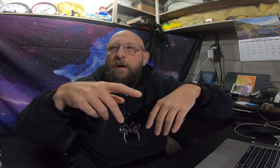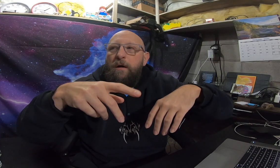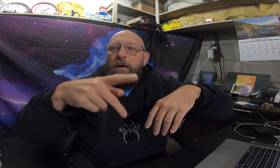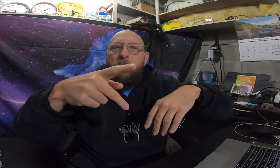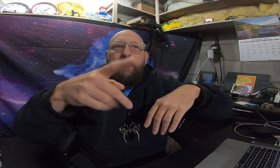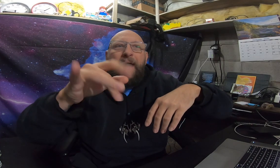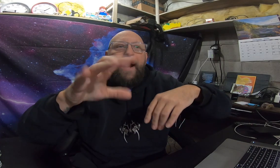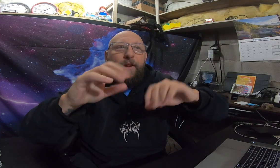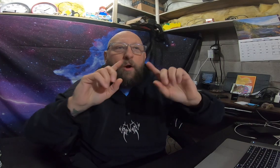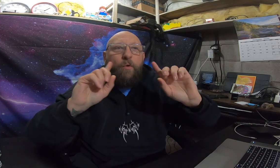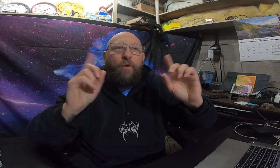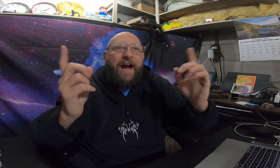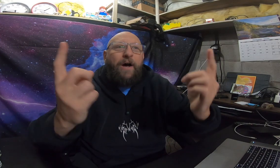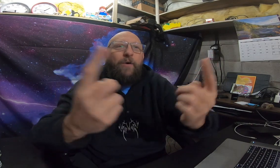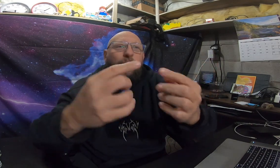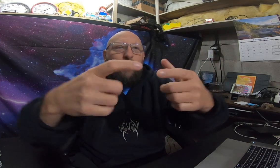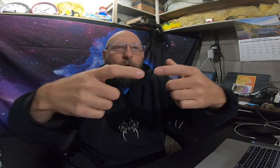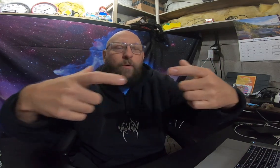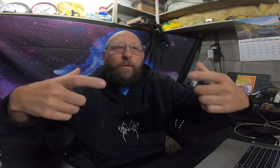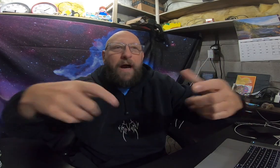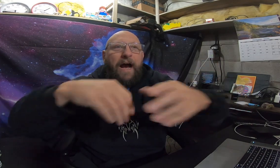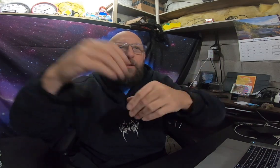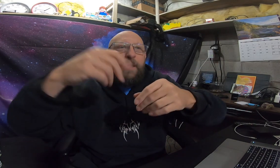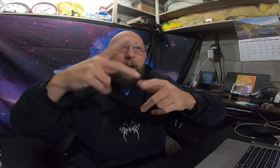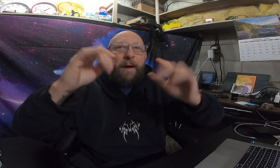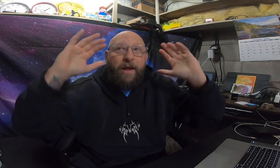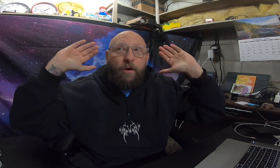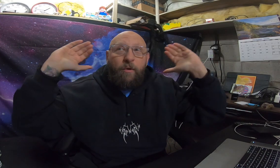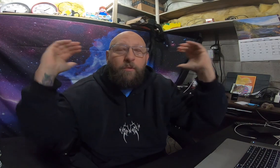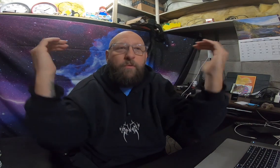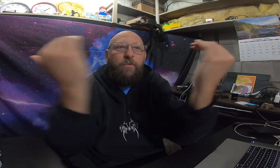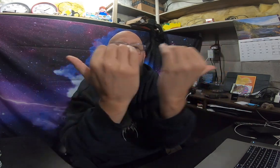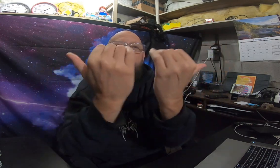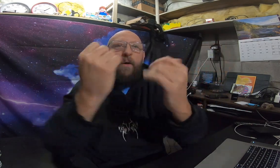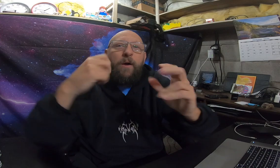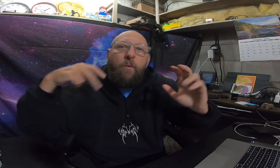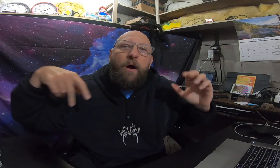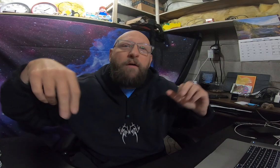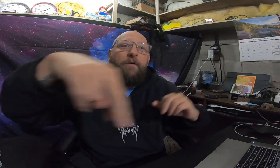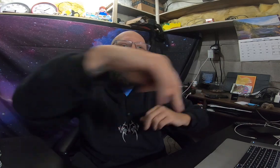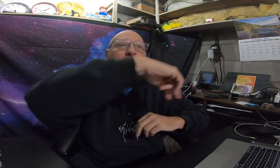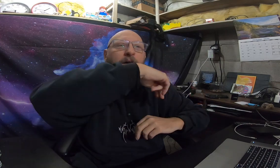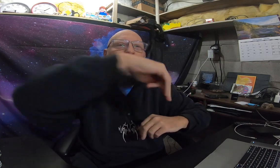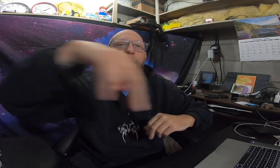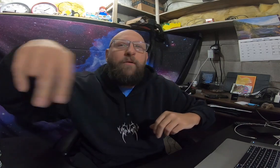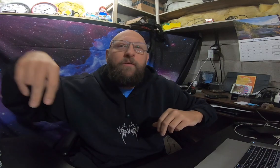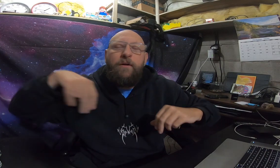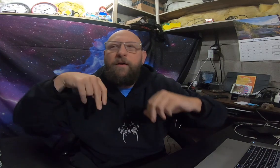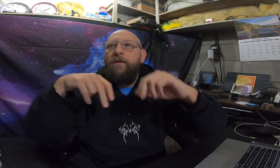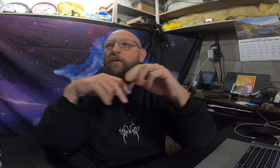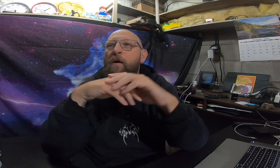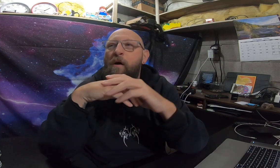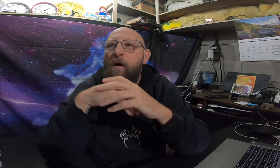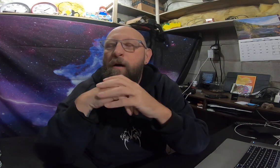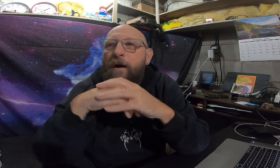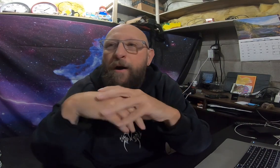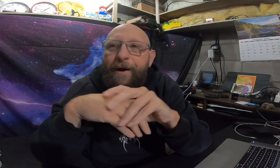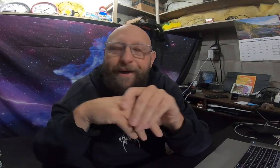patio around you know outside patio you can walk around you know um